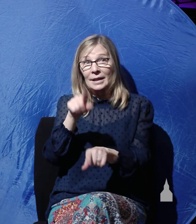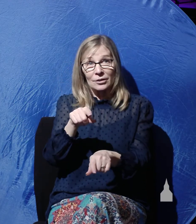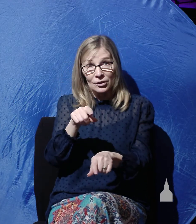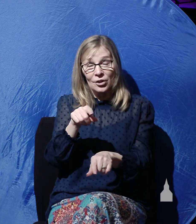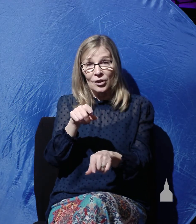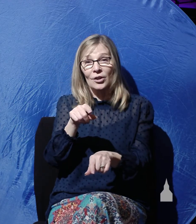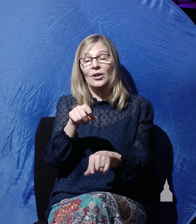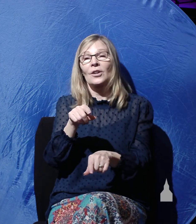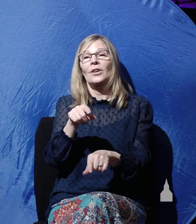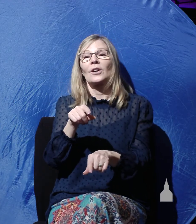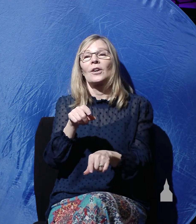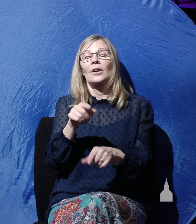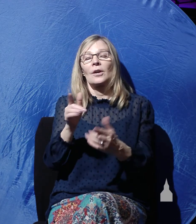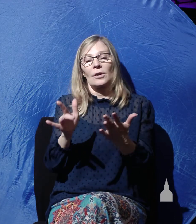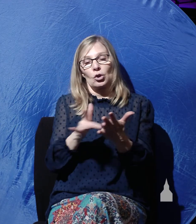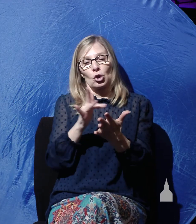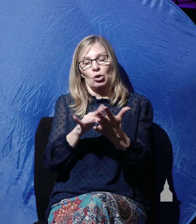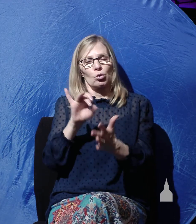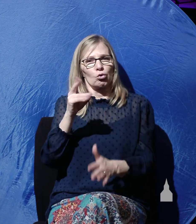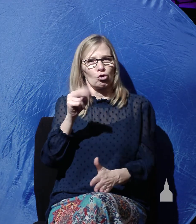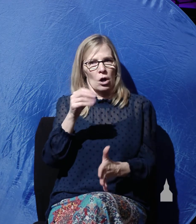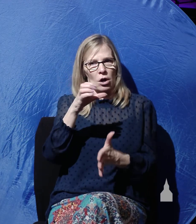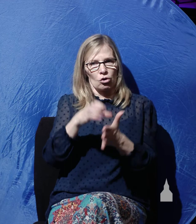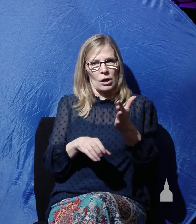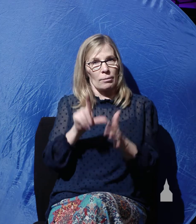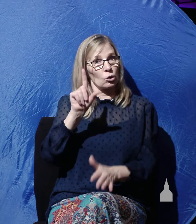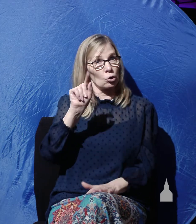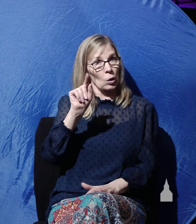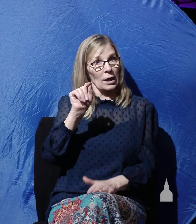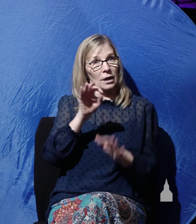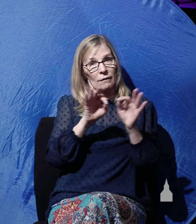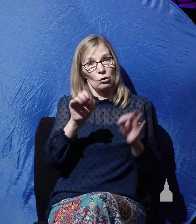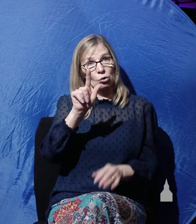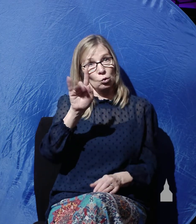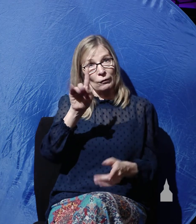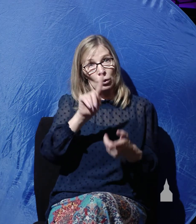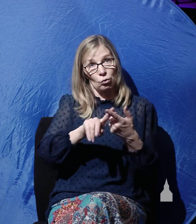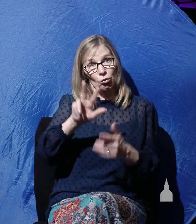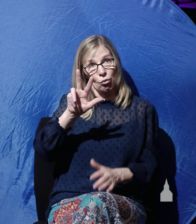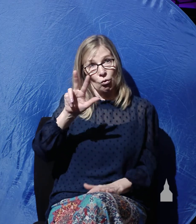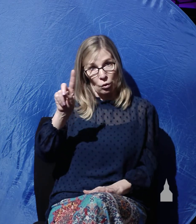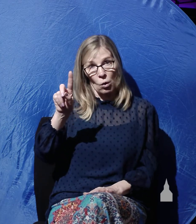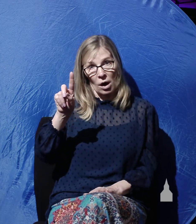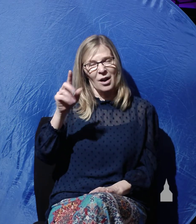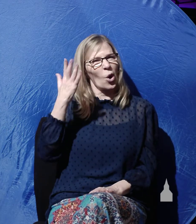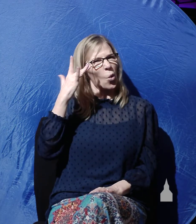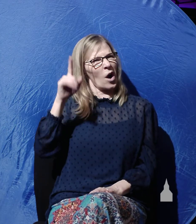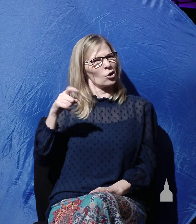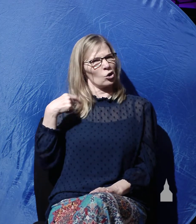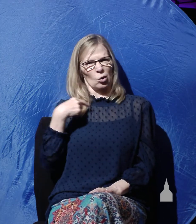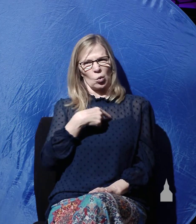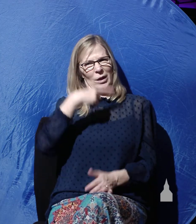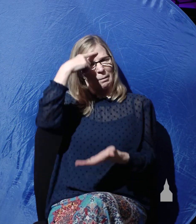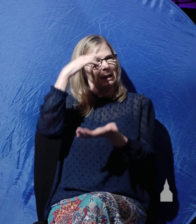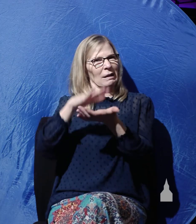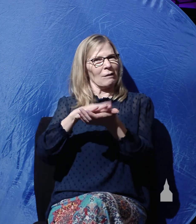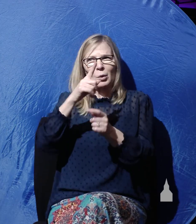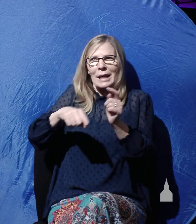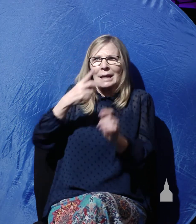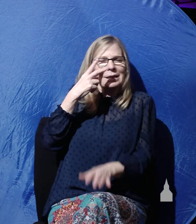for that answer, we turn to John chapter 20, verses 24 through 31. Why should we believe? We can't see him. Why do